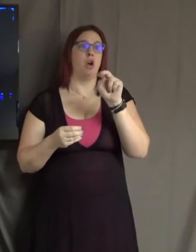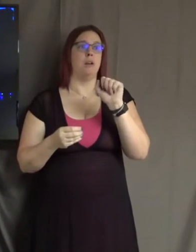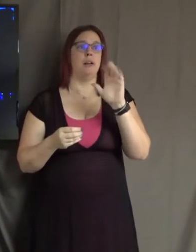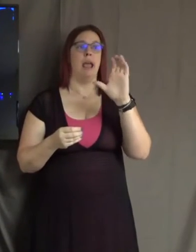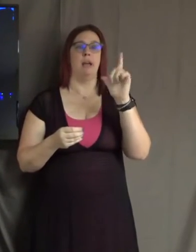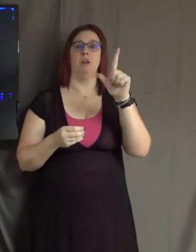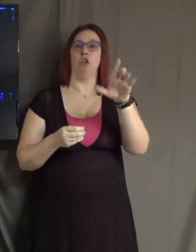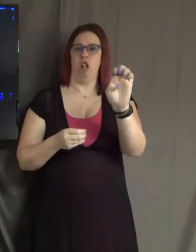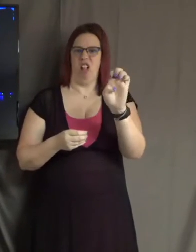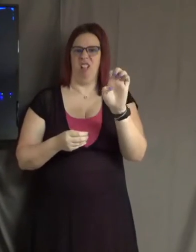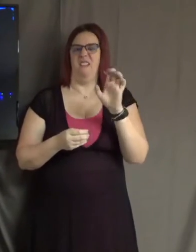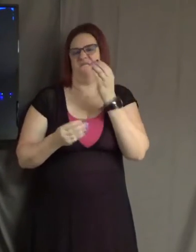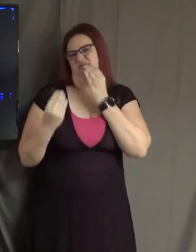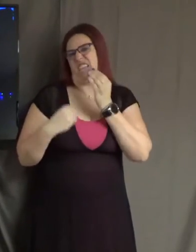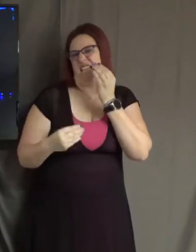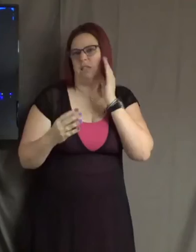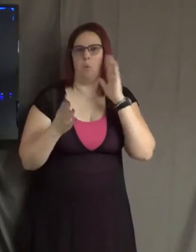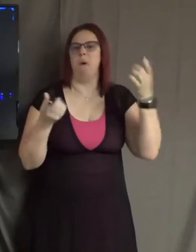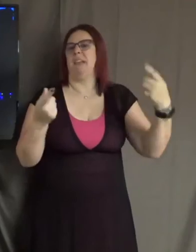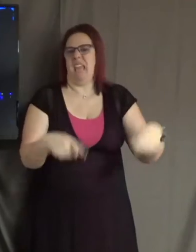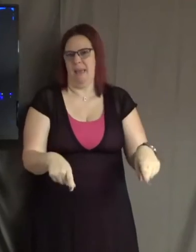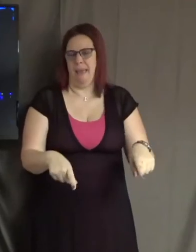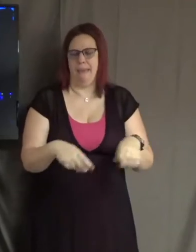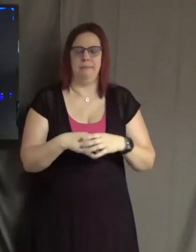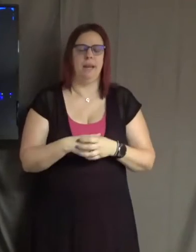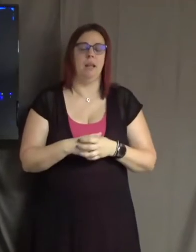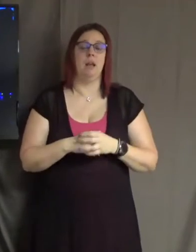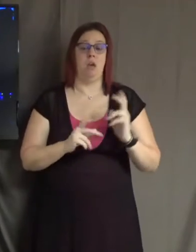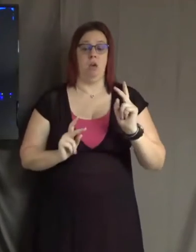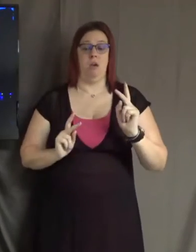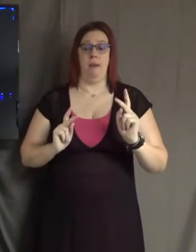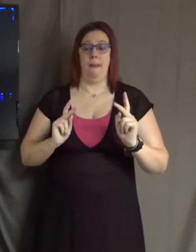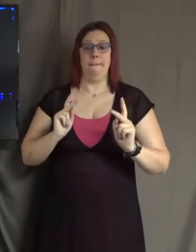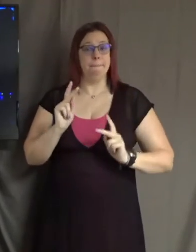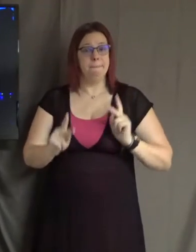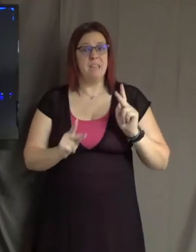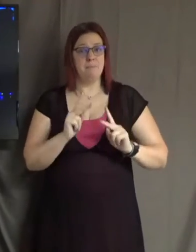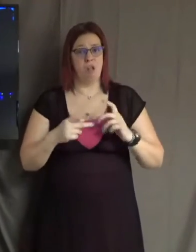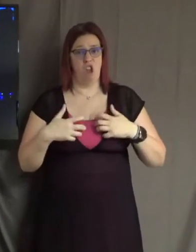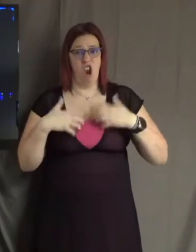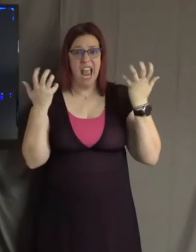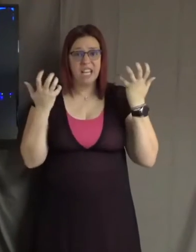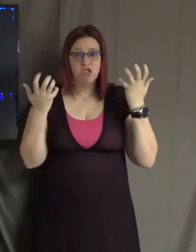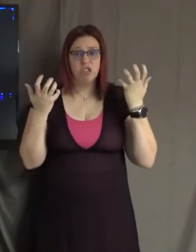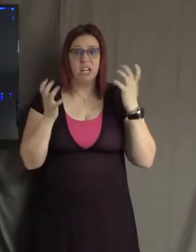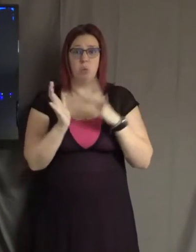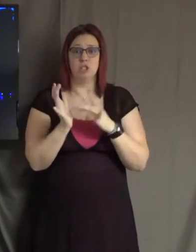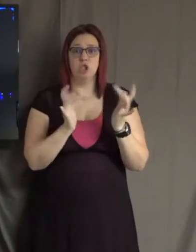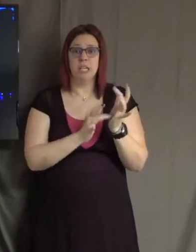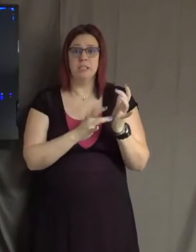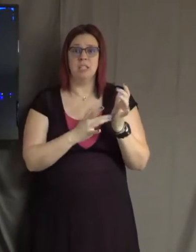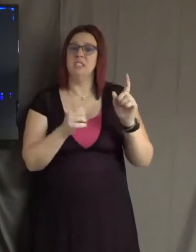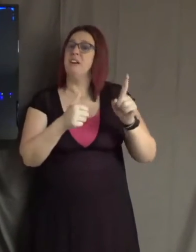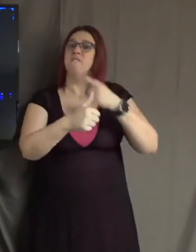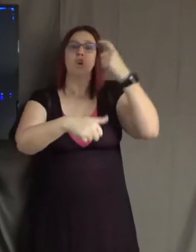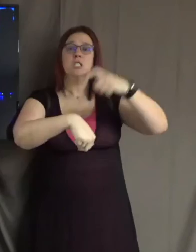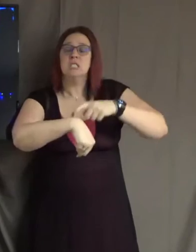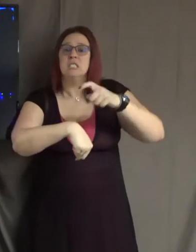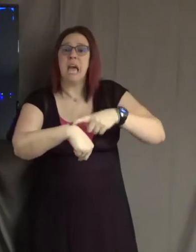And there are people who are angry with him. It's the first time in the story that we hear that even the Jewish followers